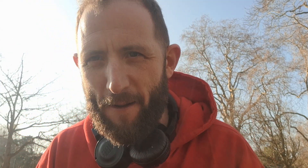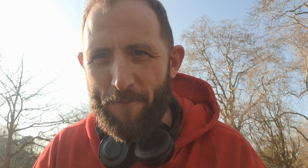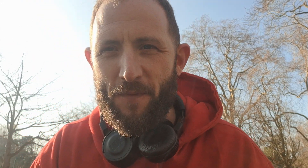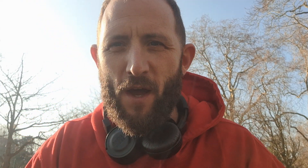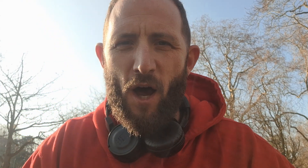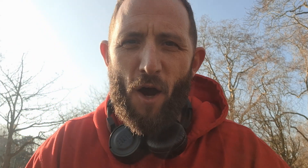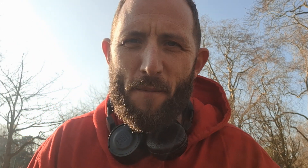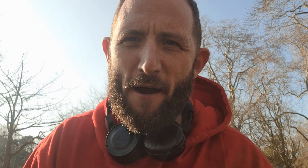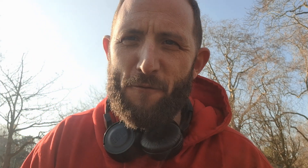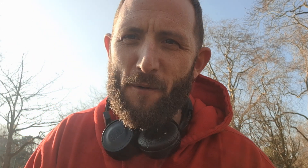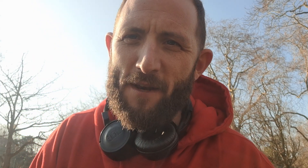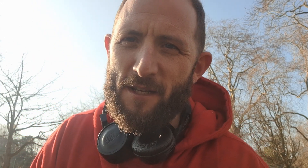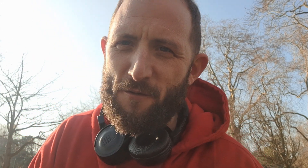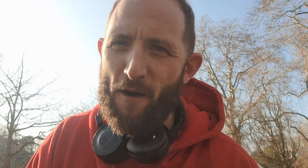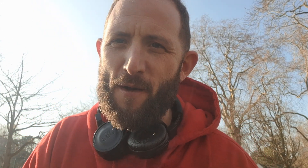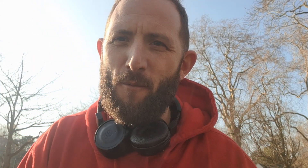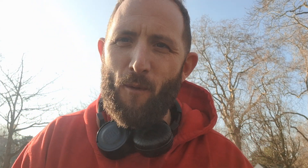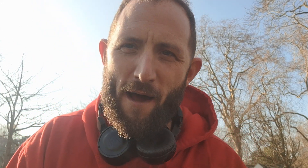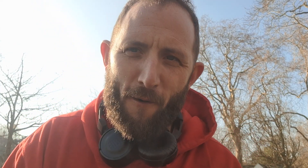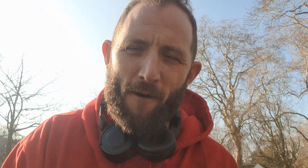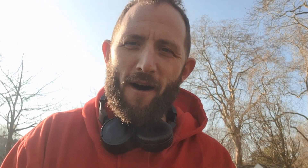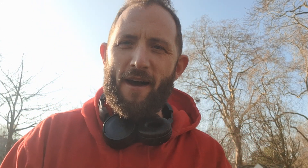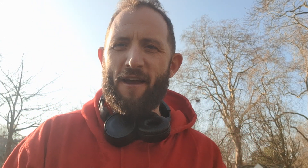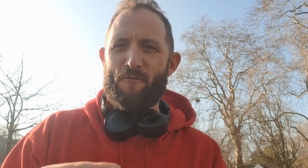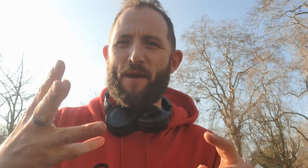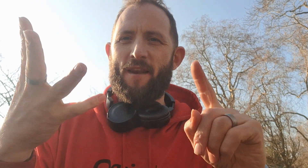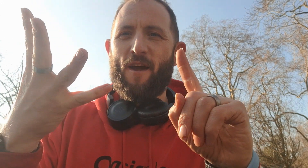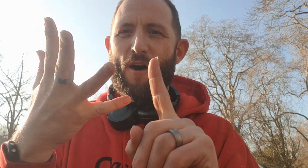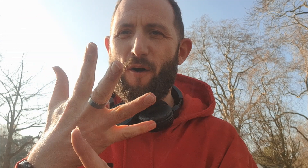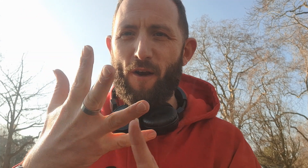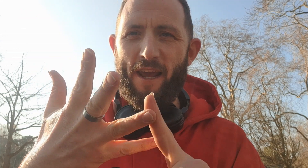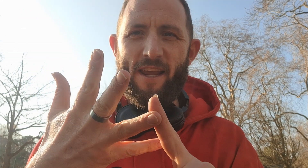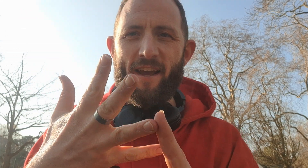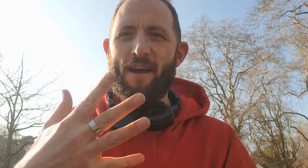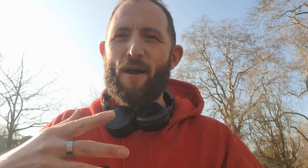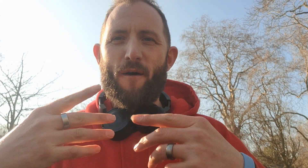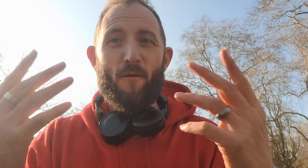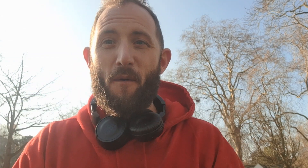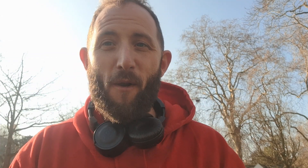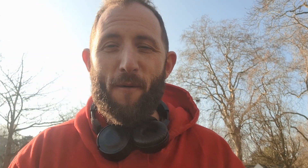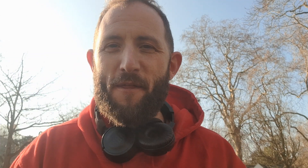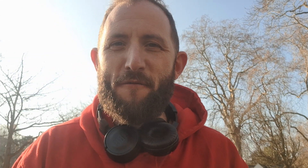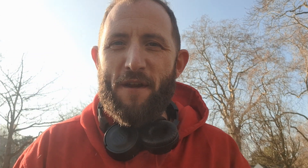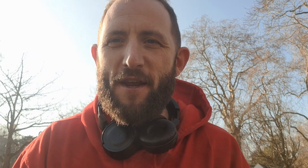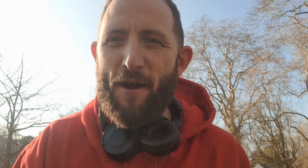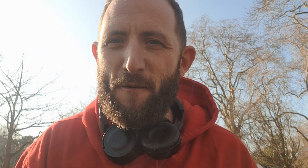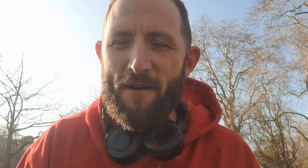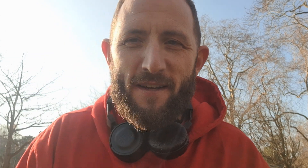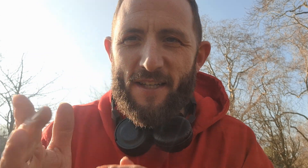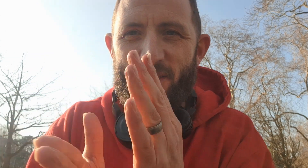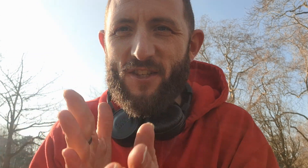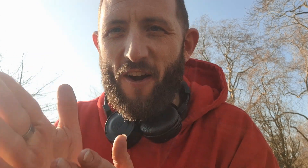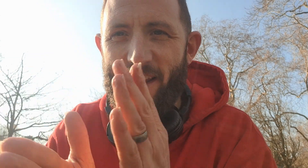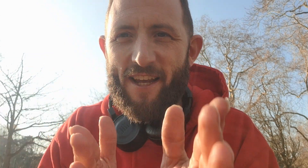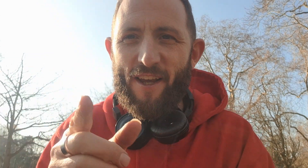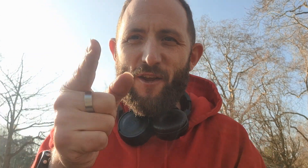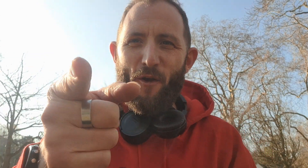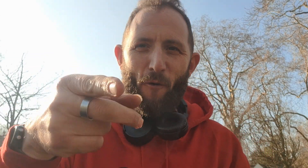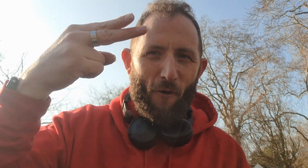hope everyone is very well I have been Ollie reply with a video signing your